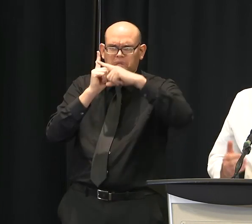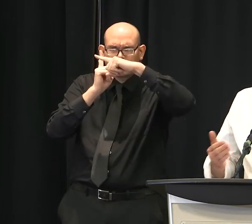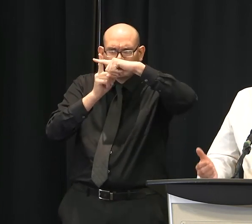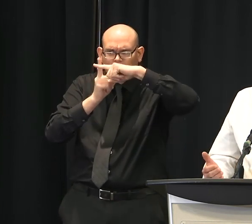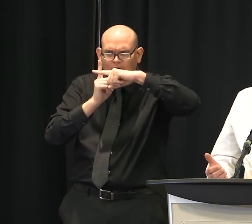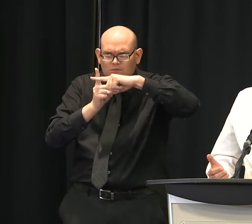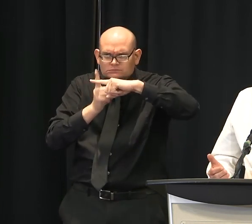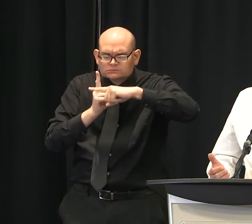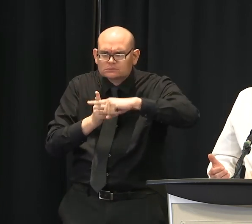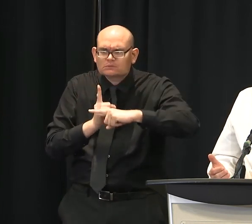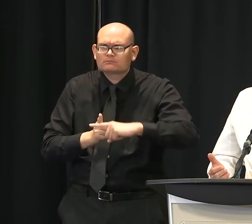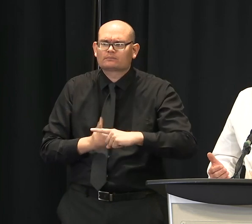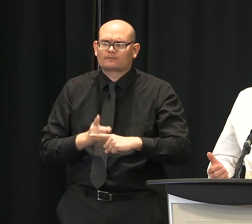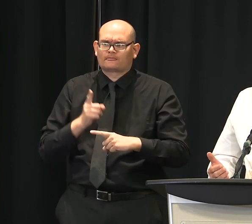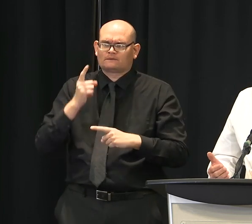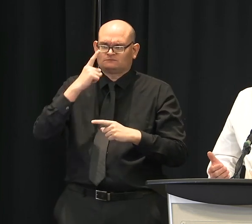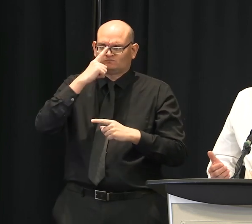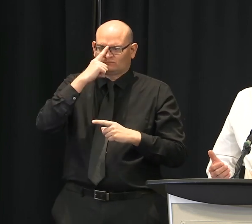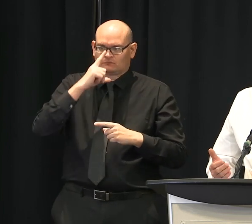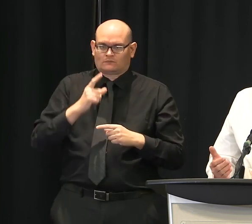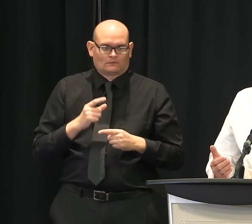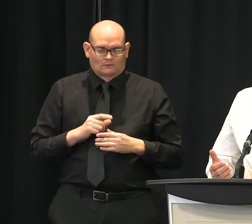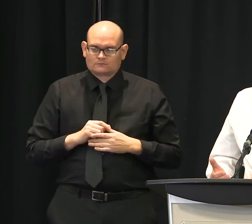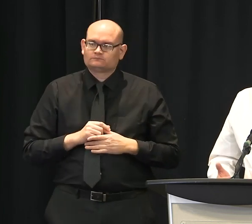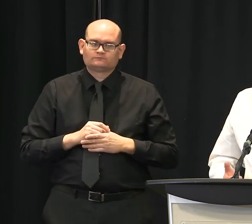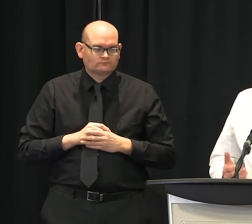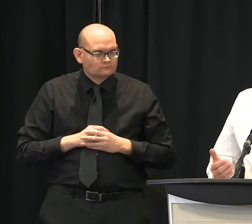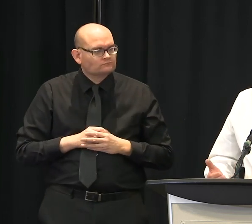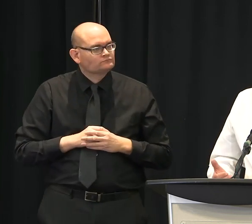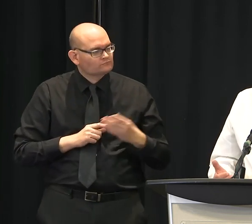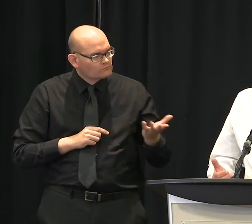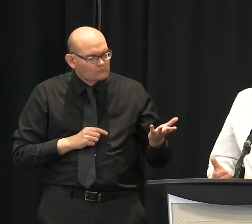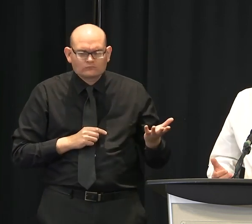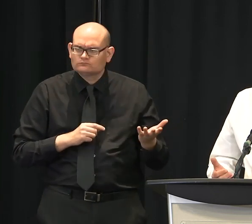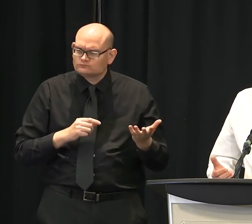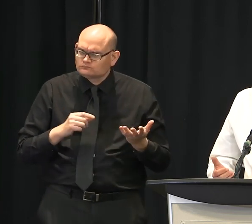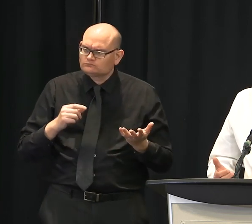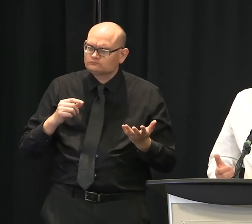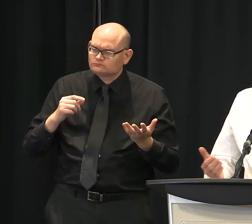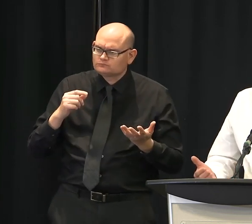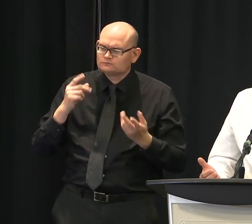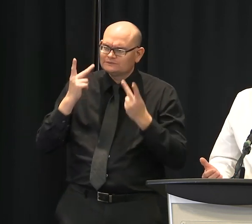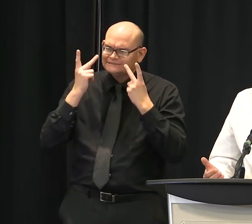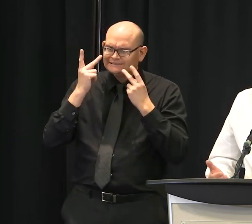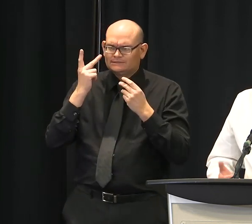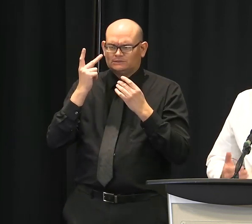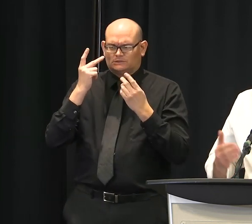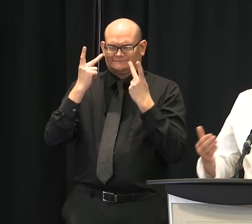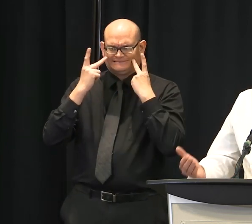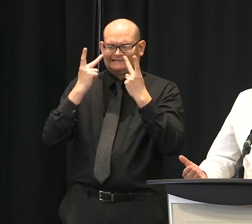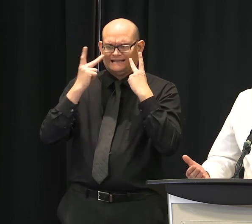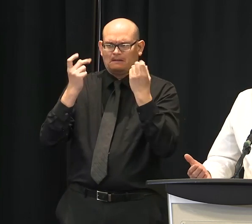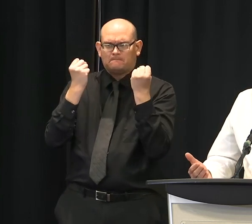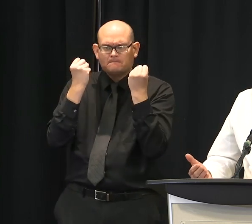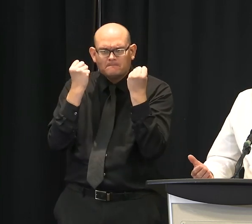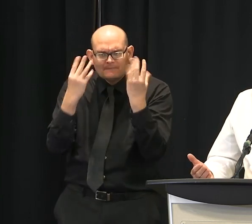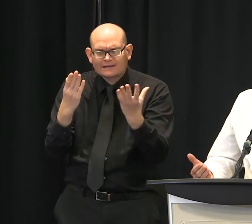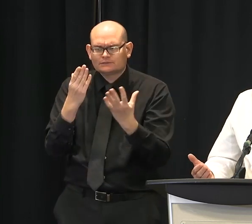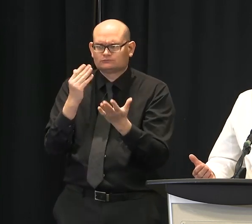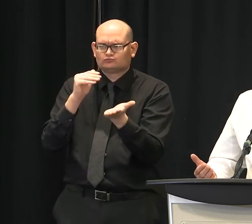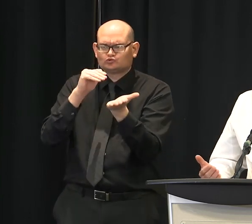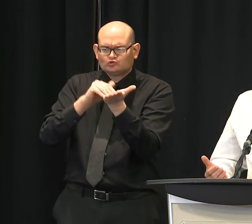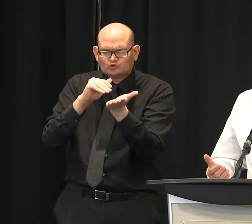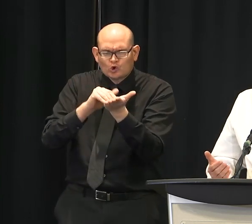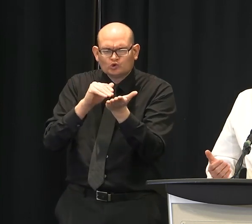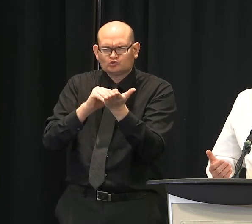I think early in the disease course, you saw a number of medical workers that were exposed. They had very high viral load